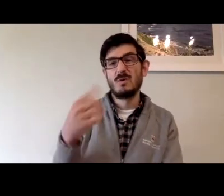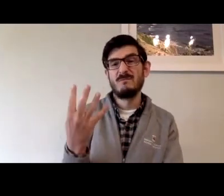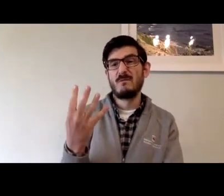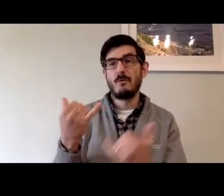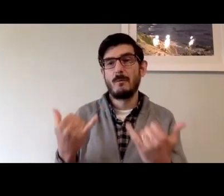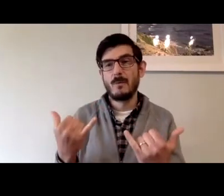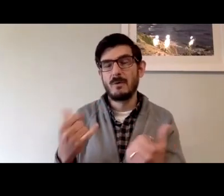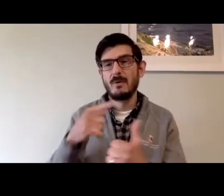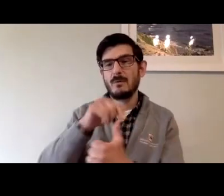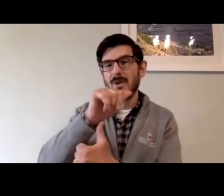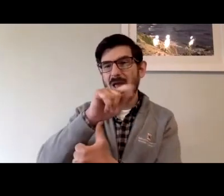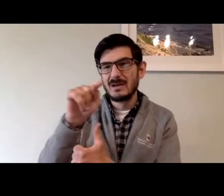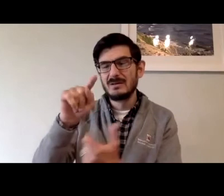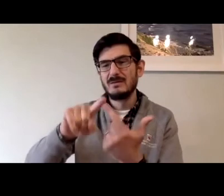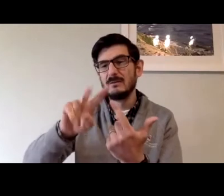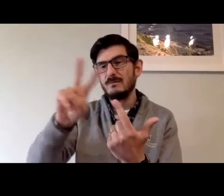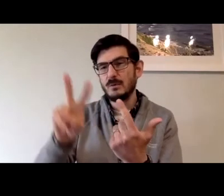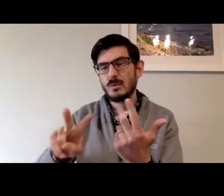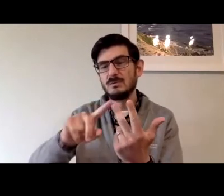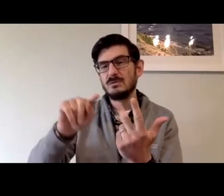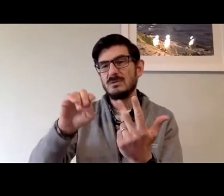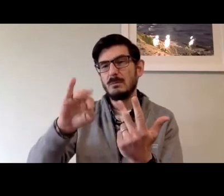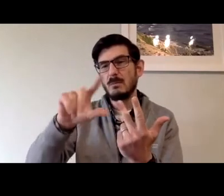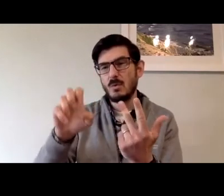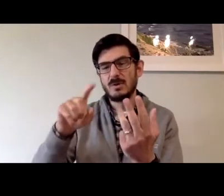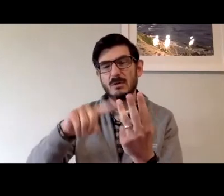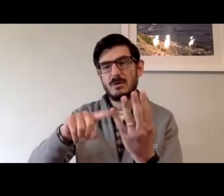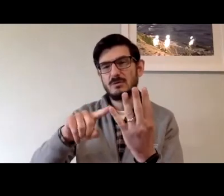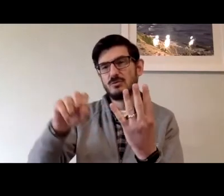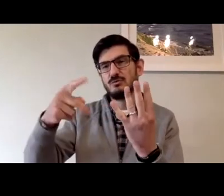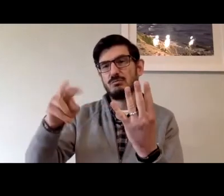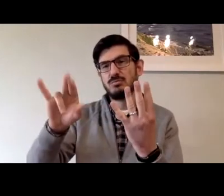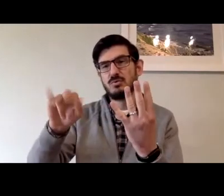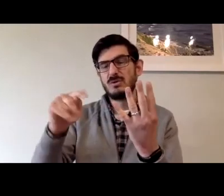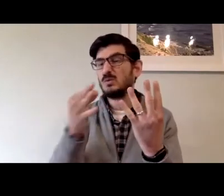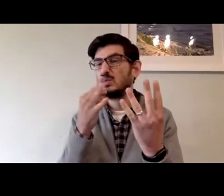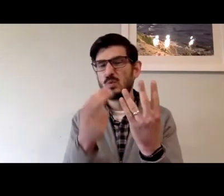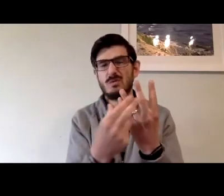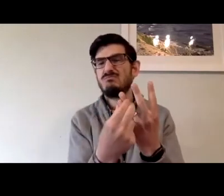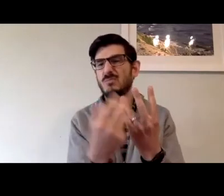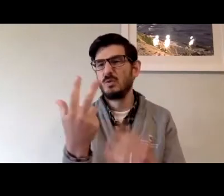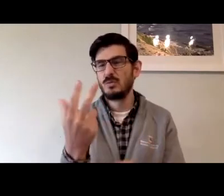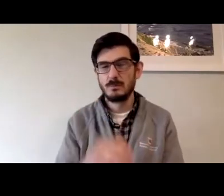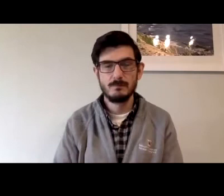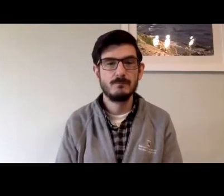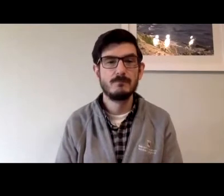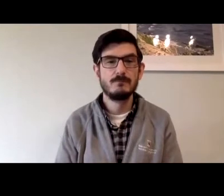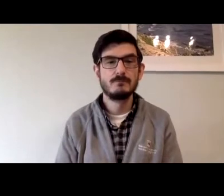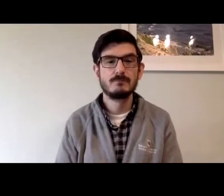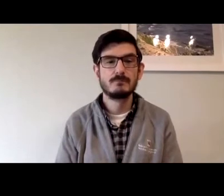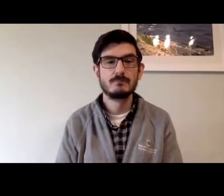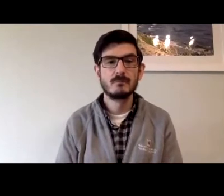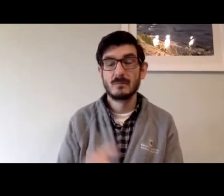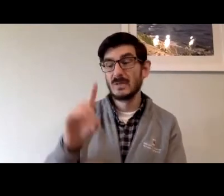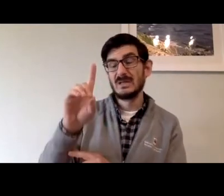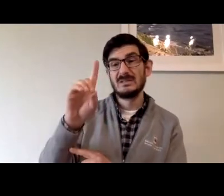These are nationwide folks of which there are only four AT&T, Verizon, T-Mobile and Sprint soon who the